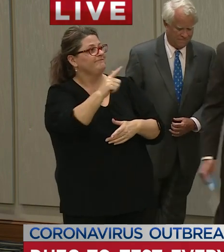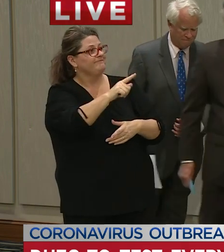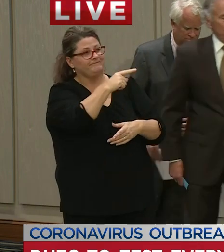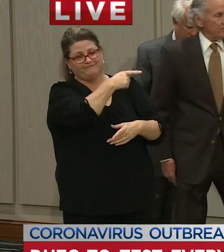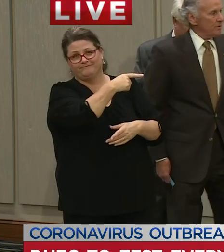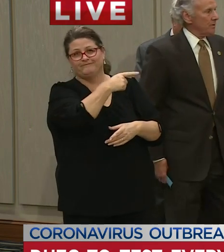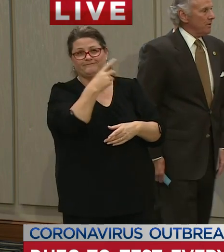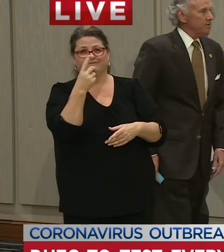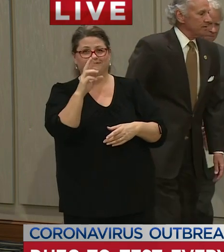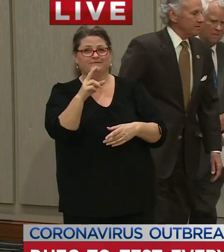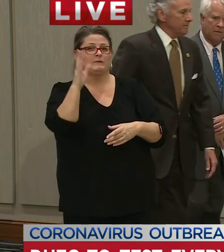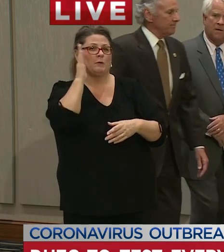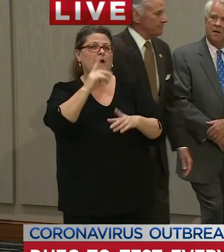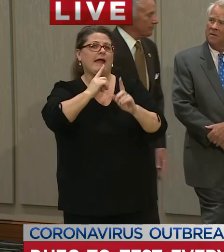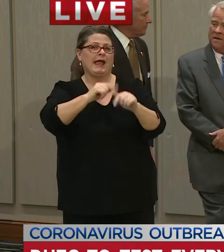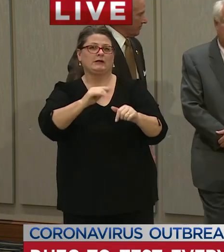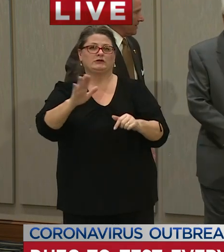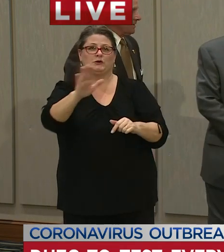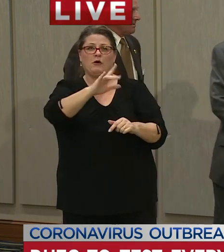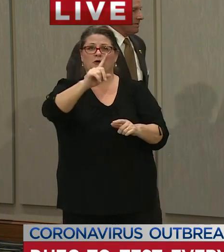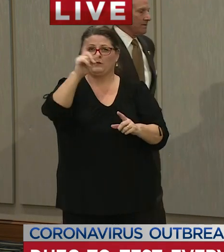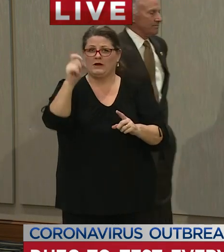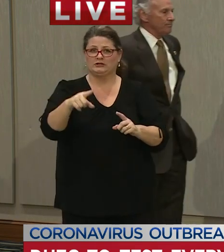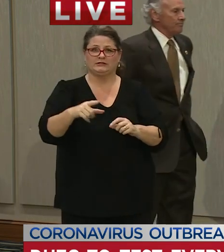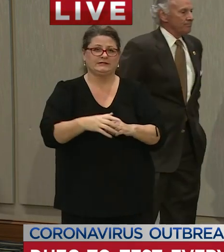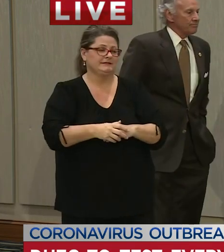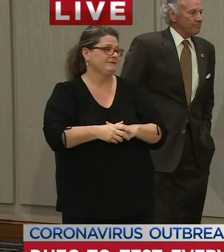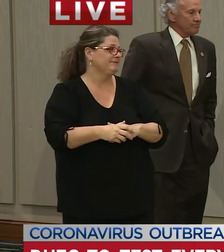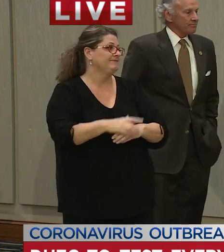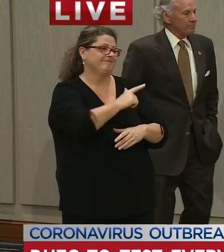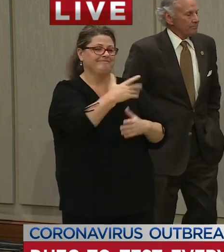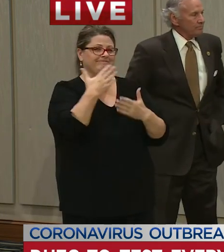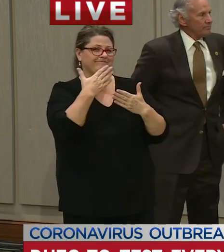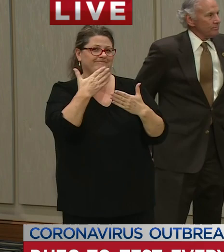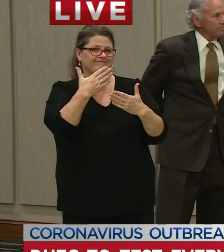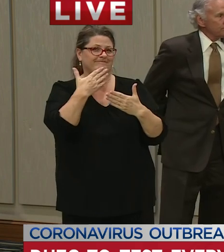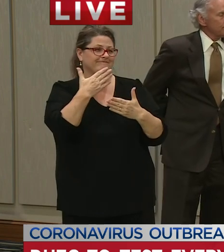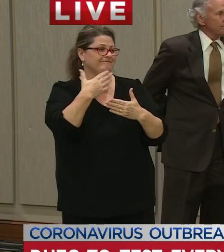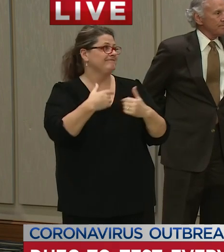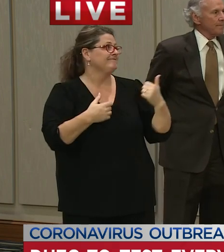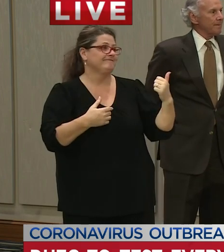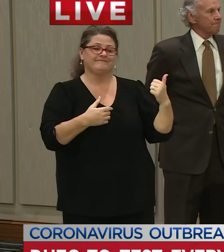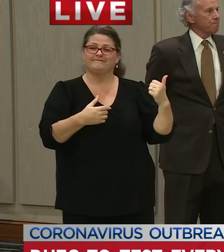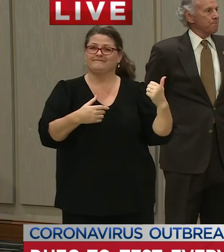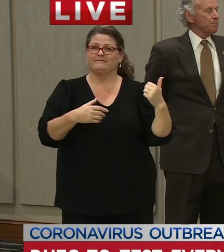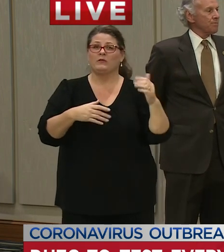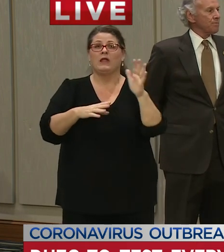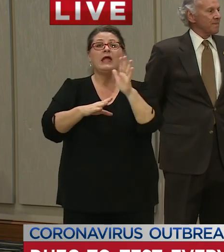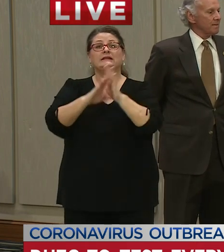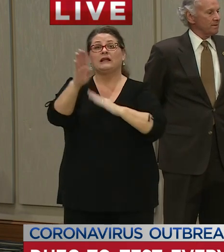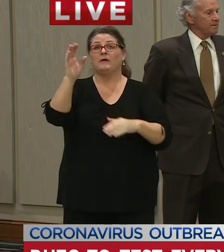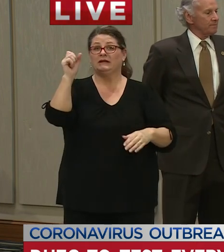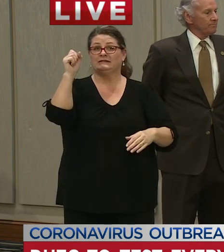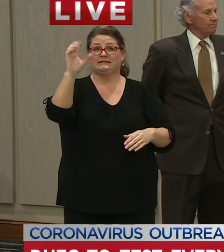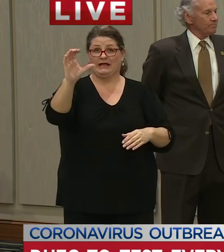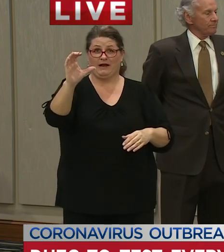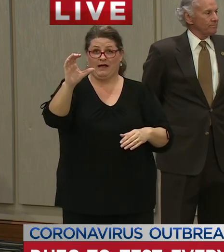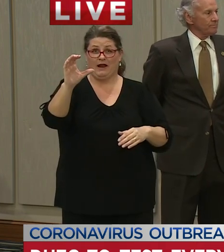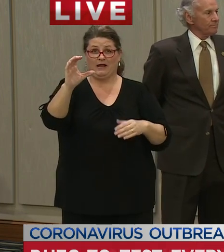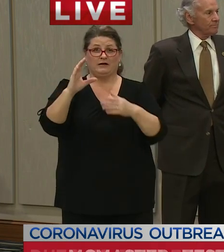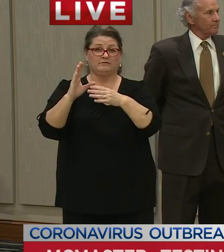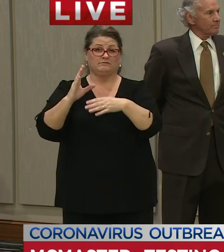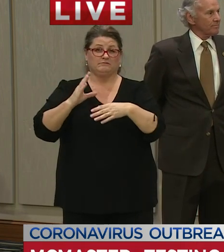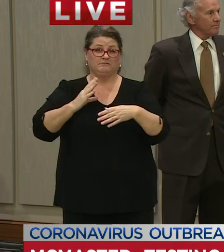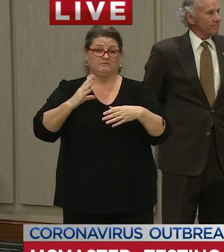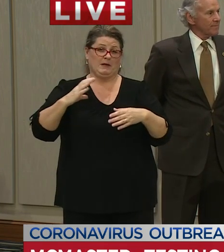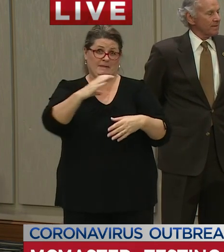Doovey and then we'll answer your questions thank you governor as part of accelerate South Carolina and working with